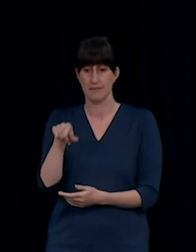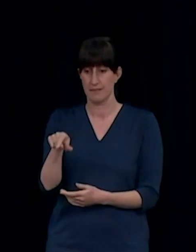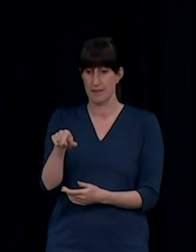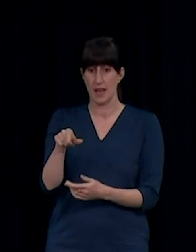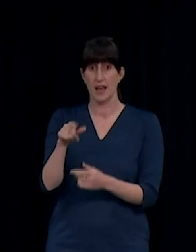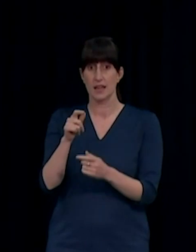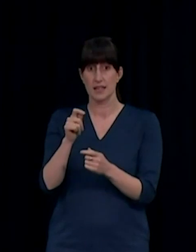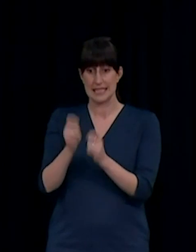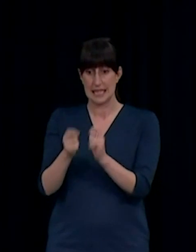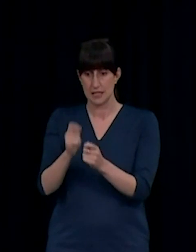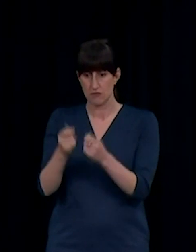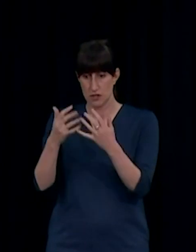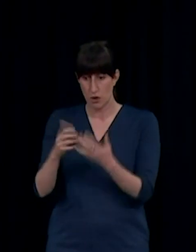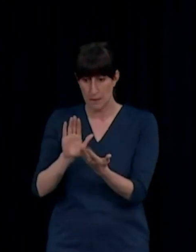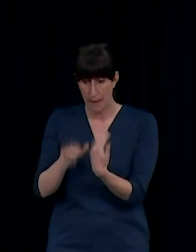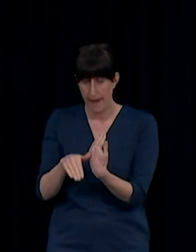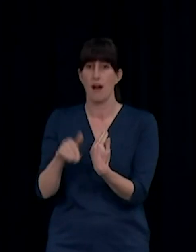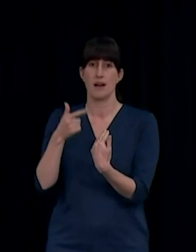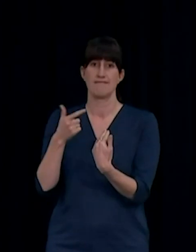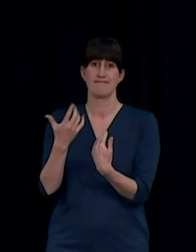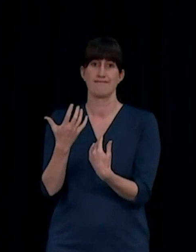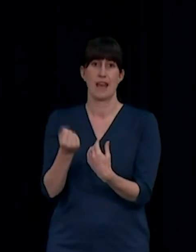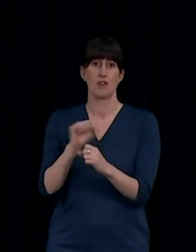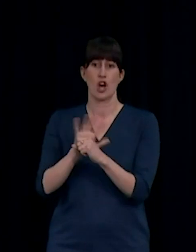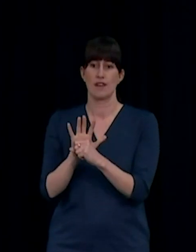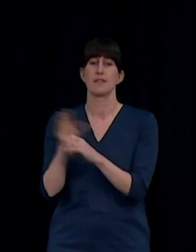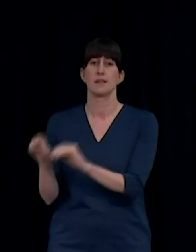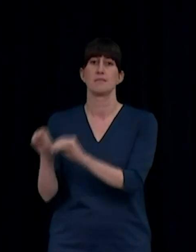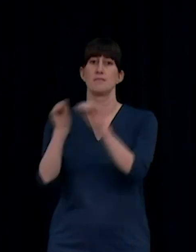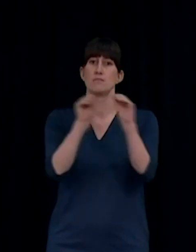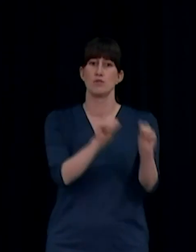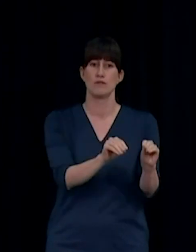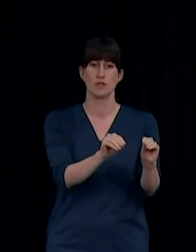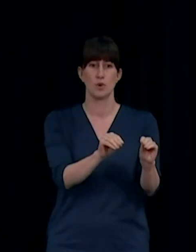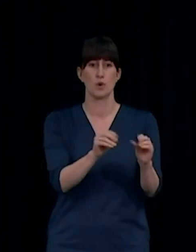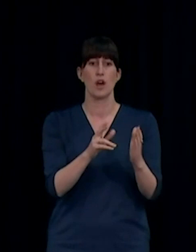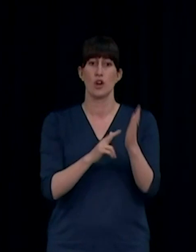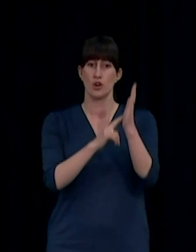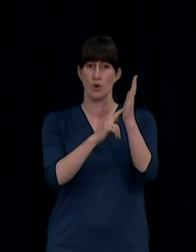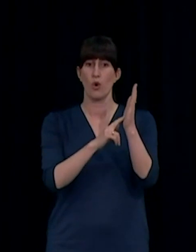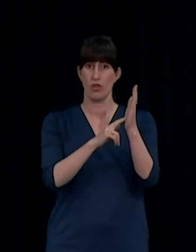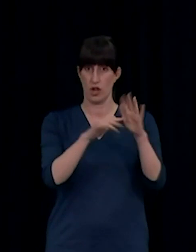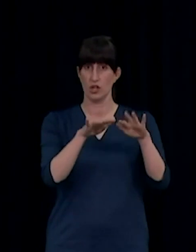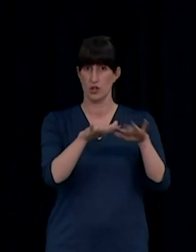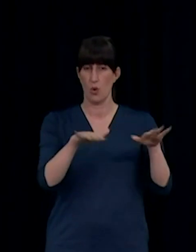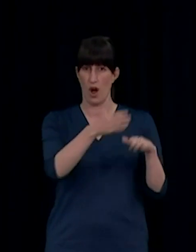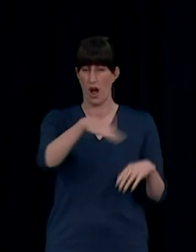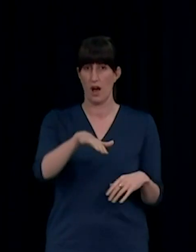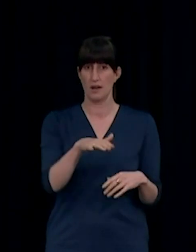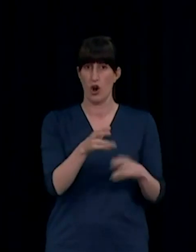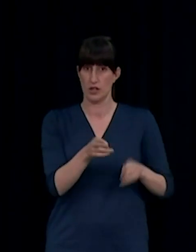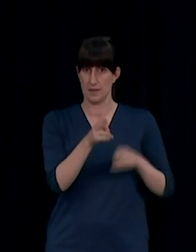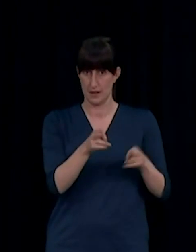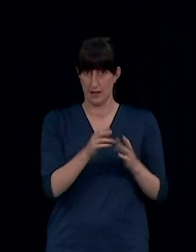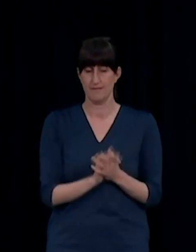transferred to North Shore Hospital, where they are being cared for. That is the usual operational plan at Waitakere. They are